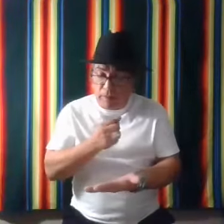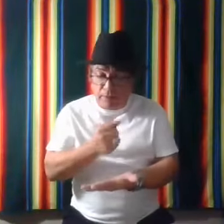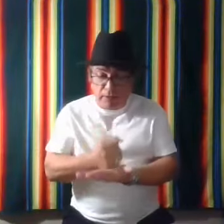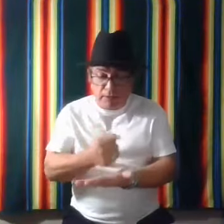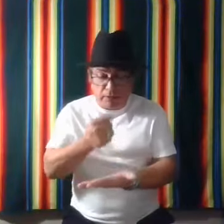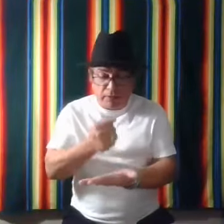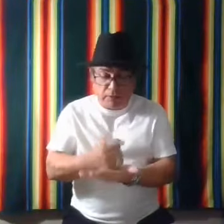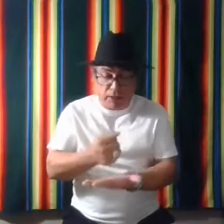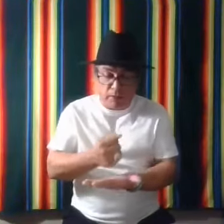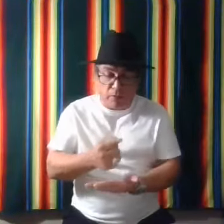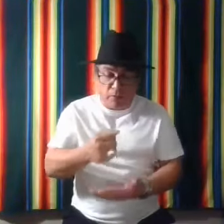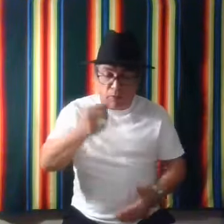now this is a sign for.